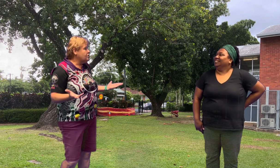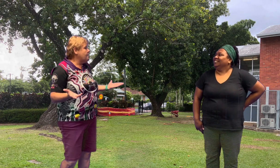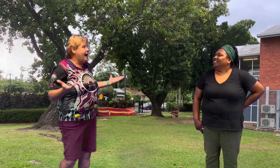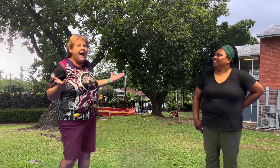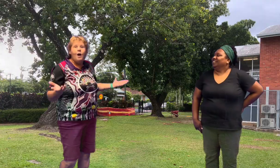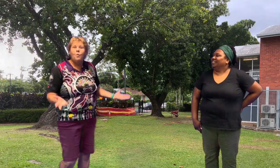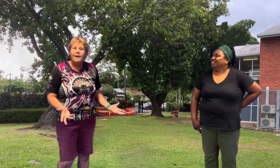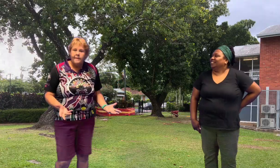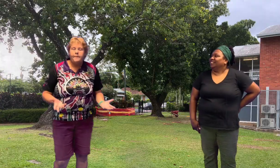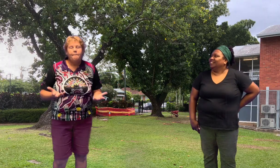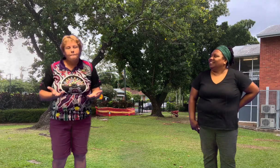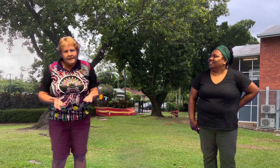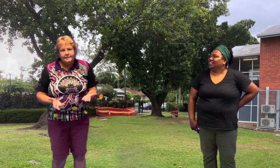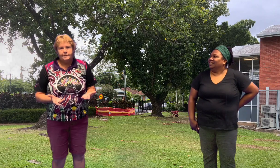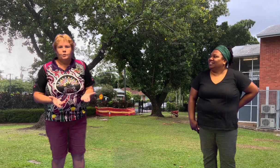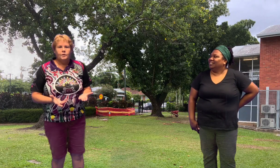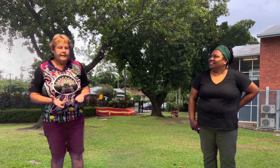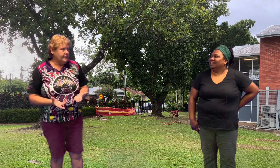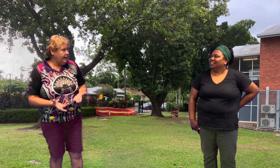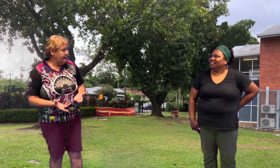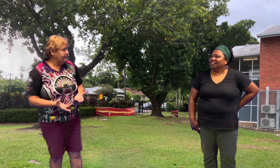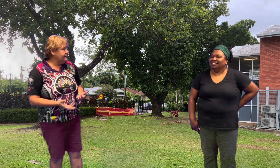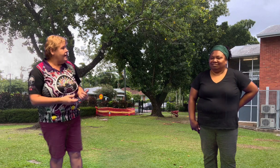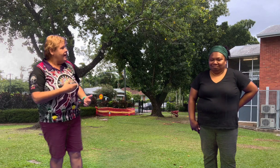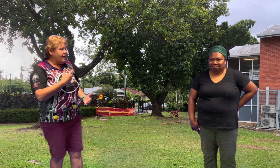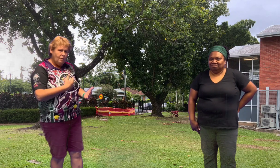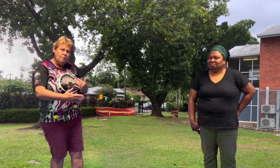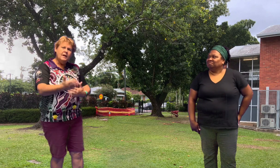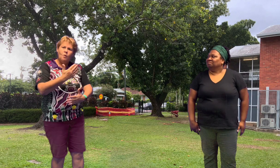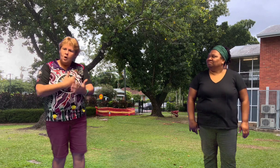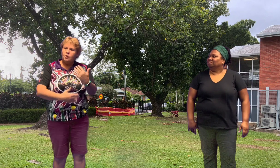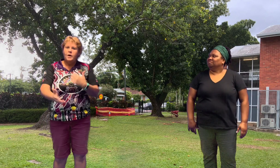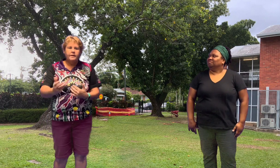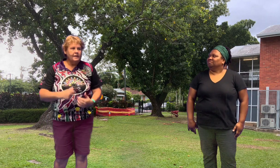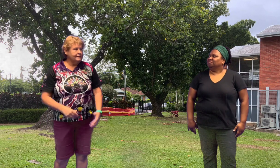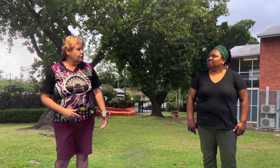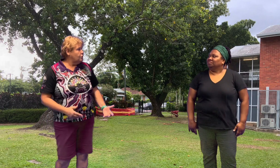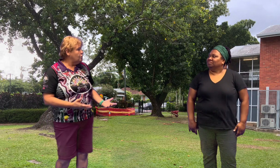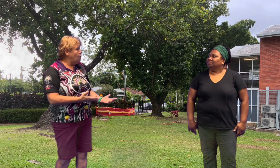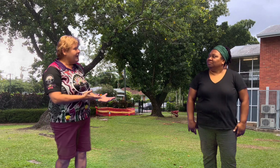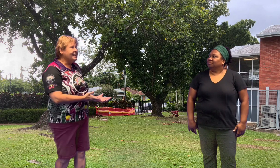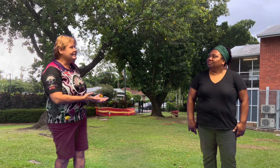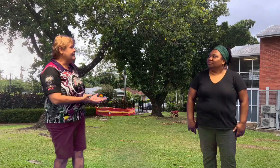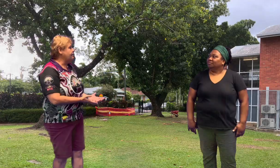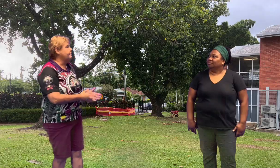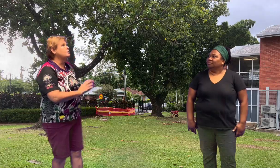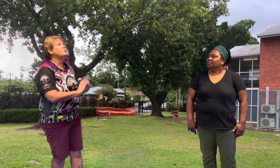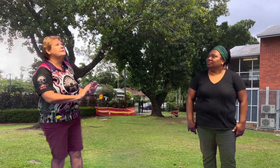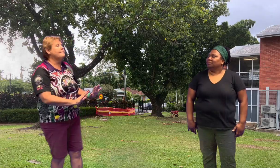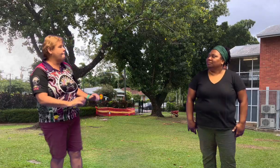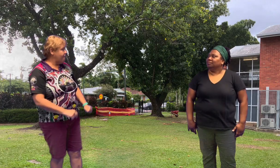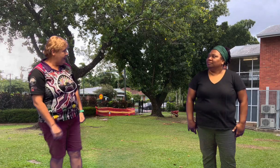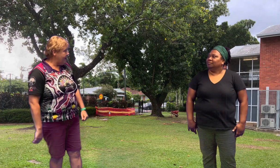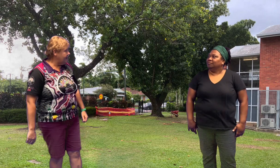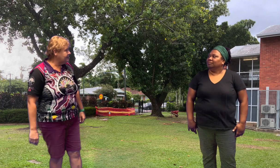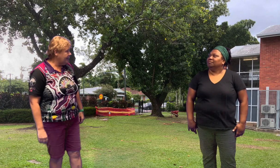about how we're at the best school in Cairns, and when we walk around our school, we can see people doing some fantastic